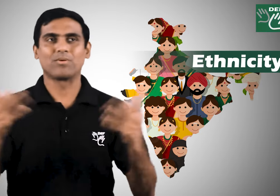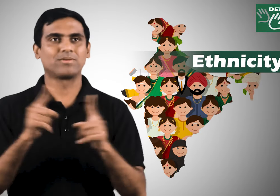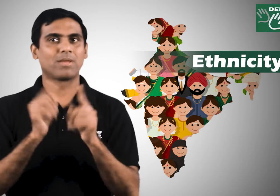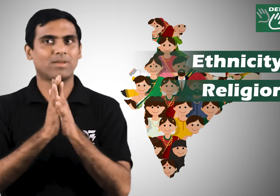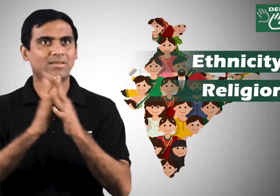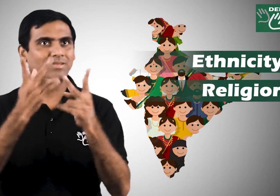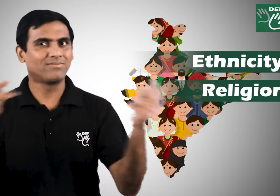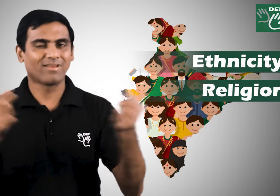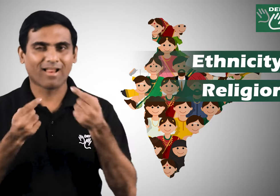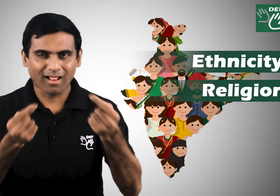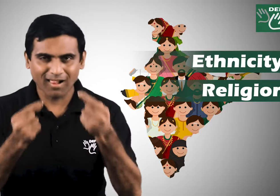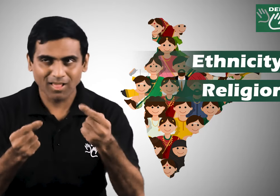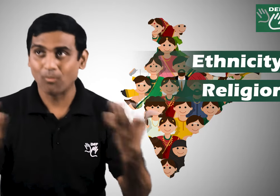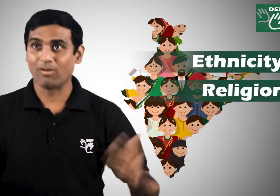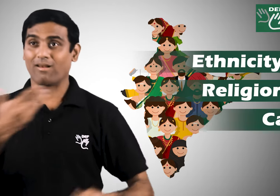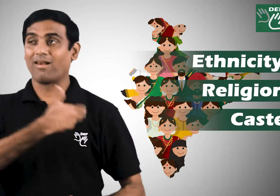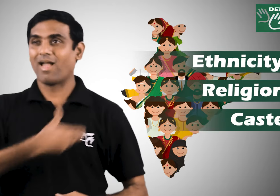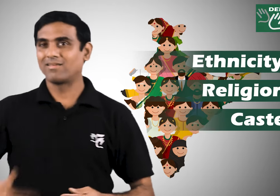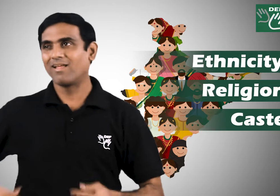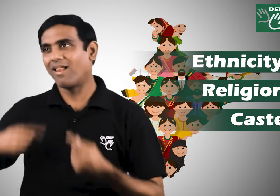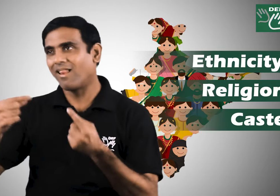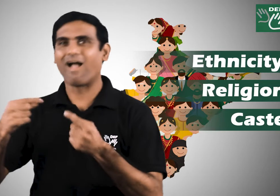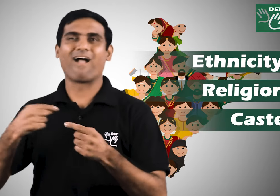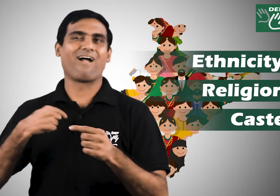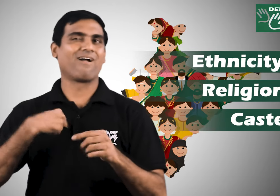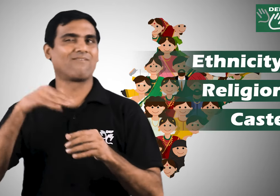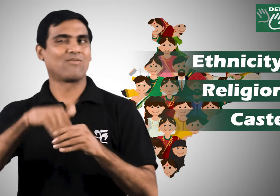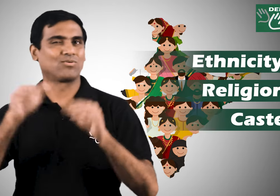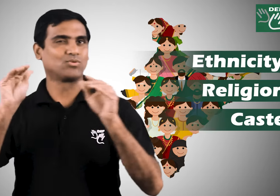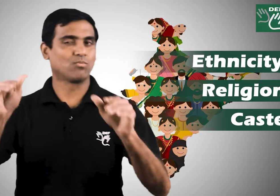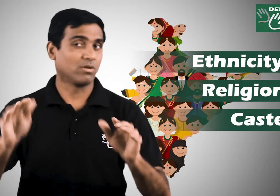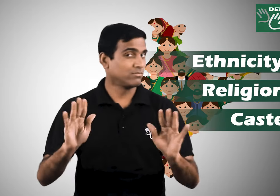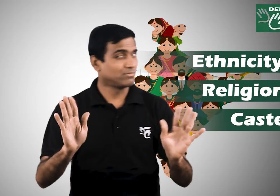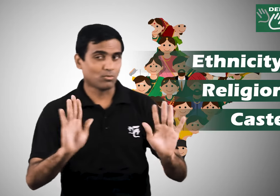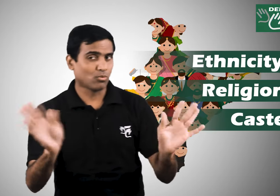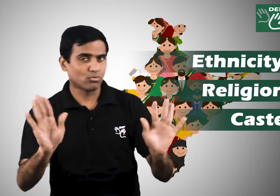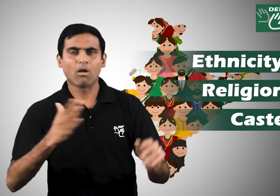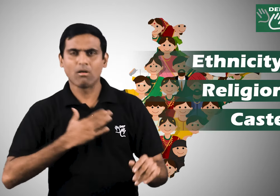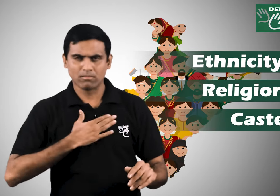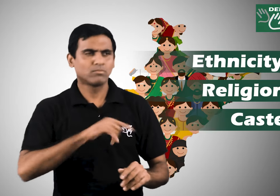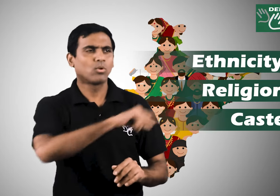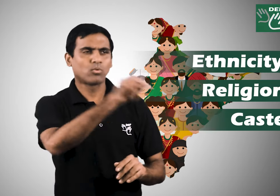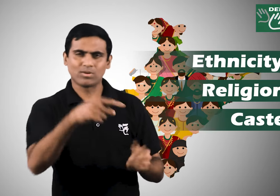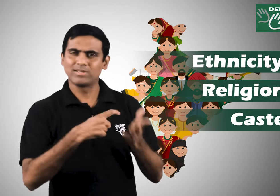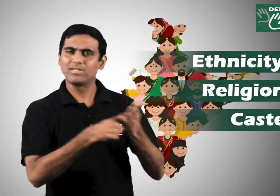caste etc but on their merits or their potential to become a good leader